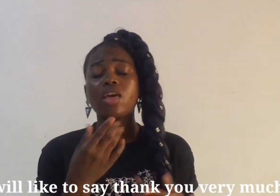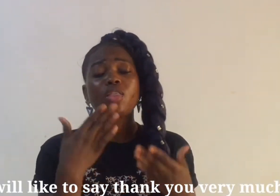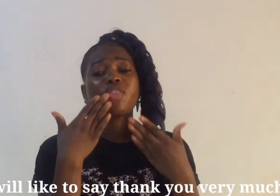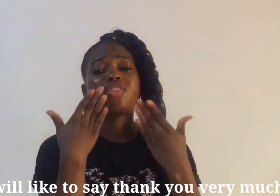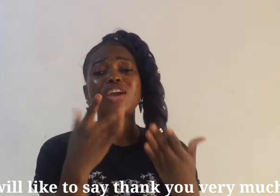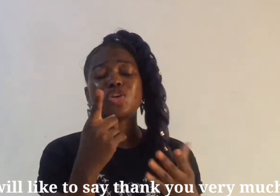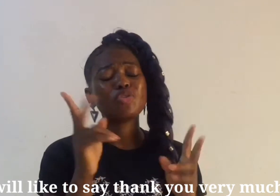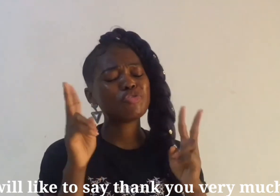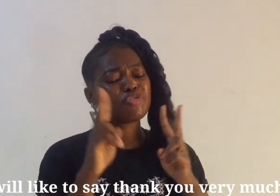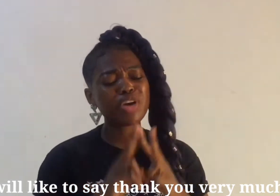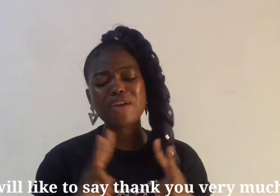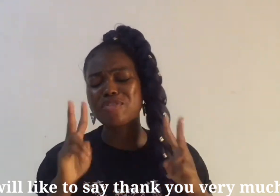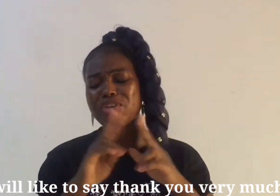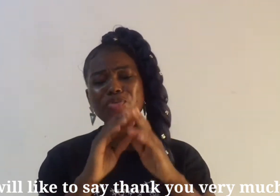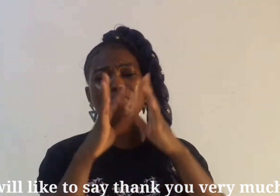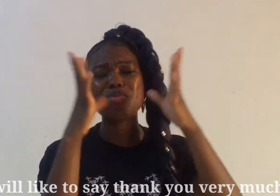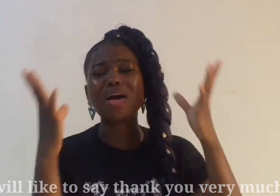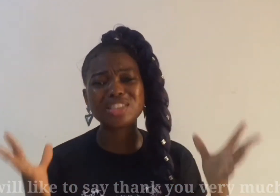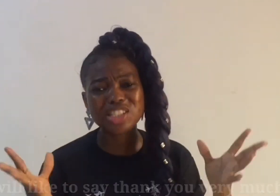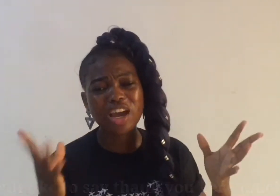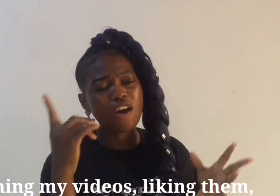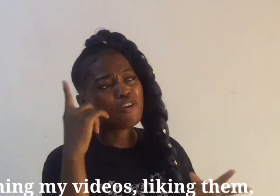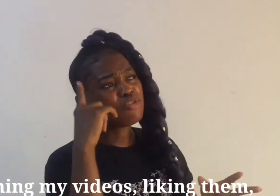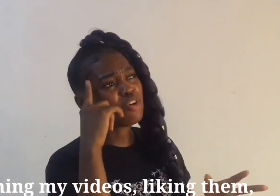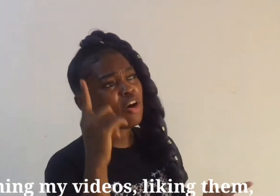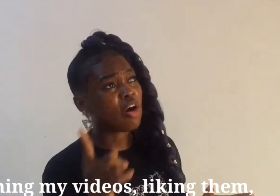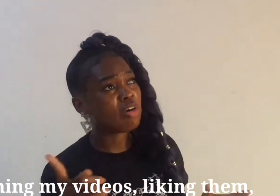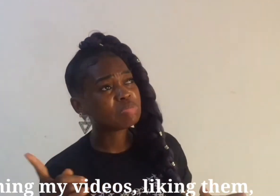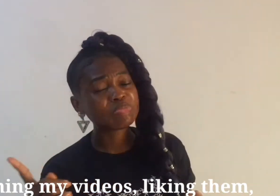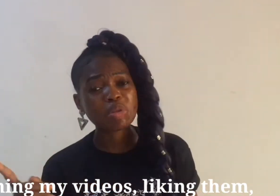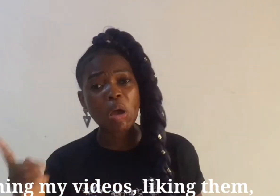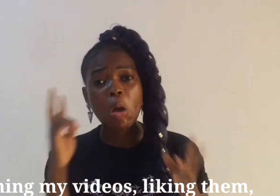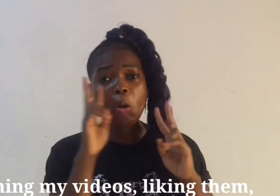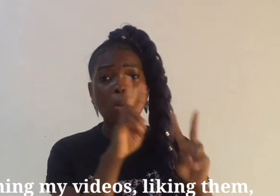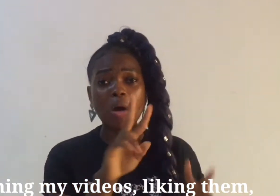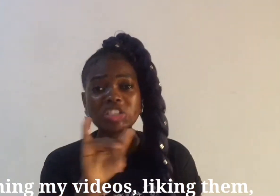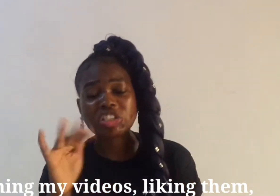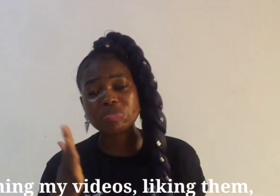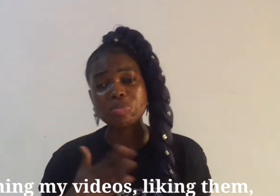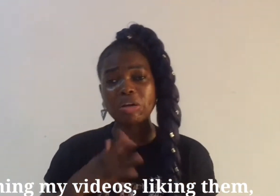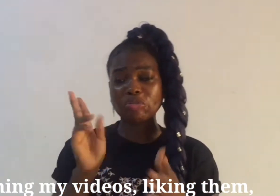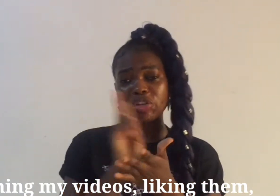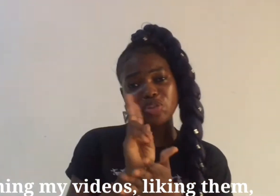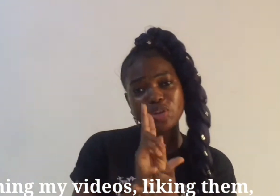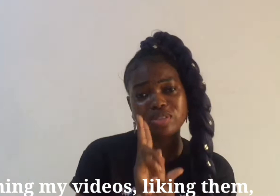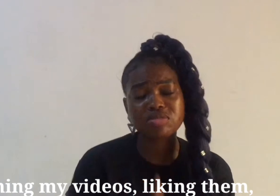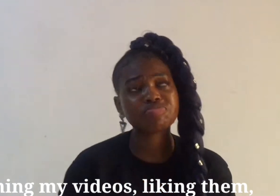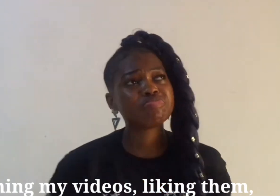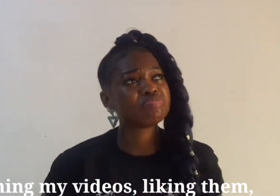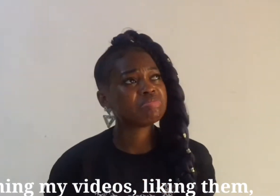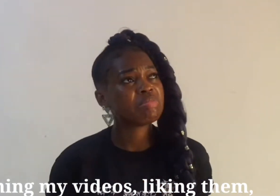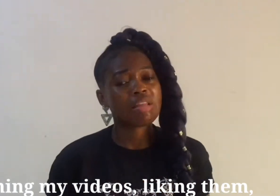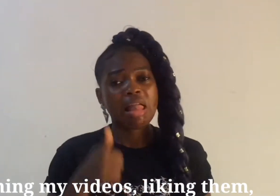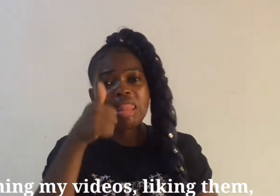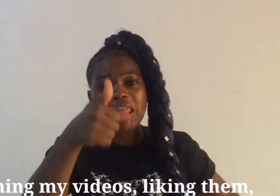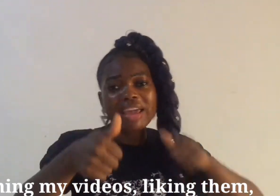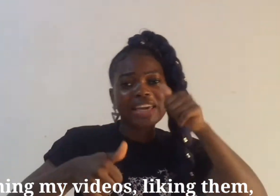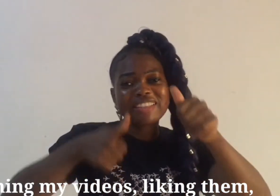thank you very very much for watching my videos liking